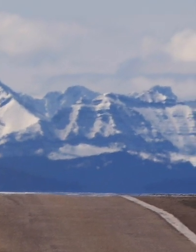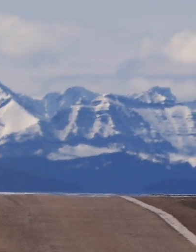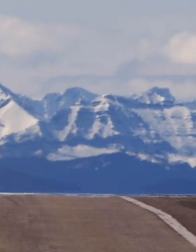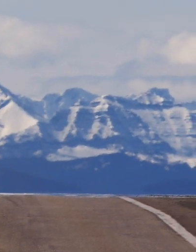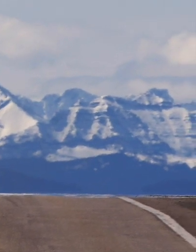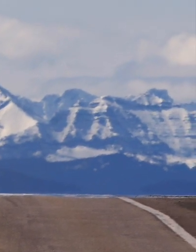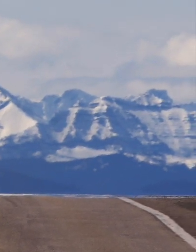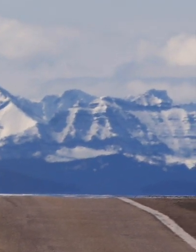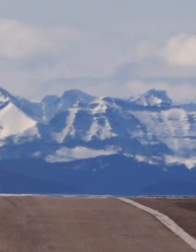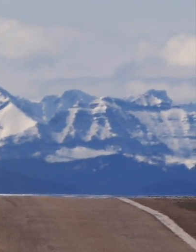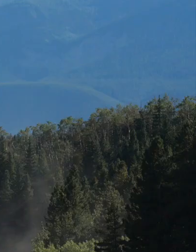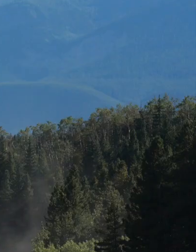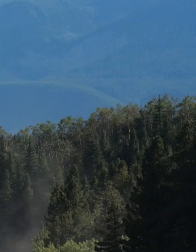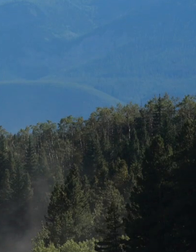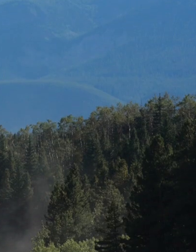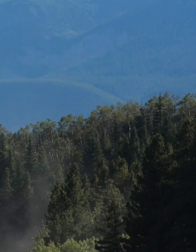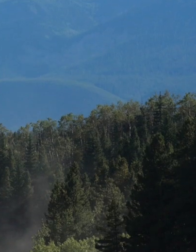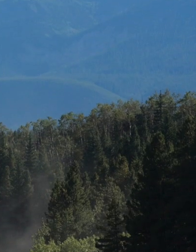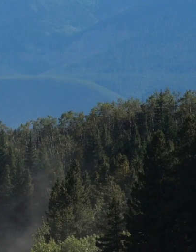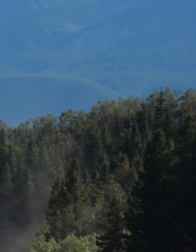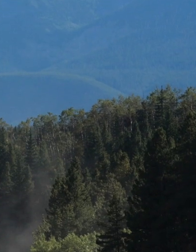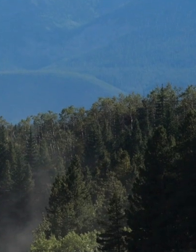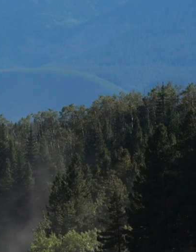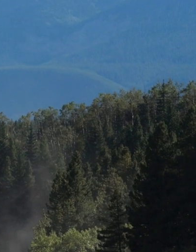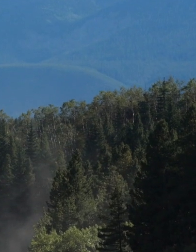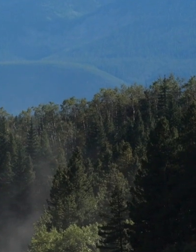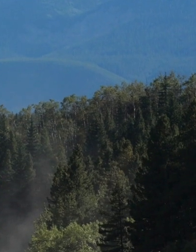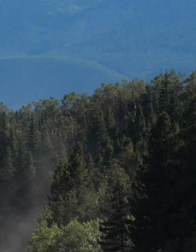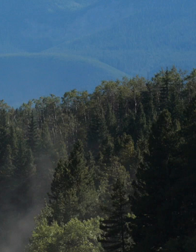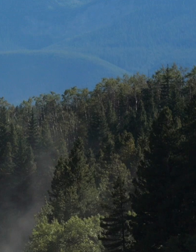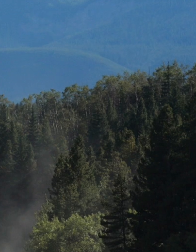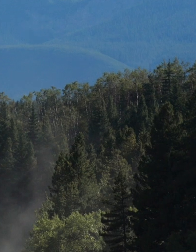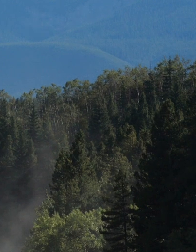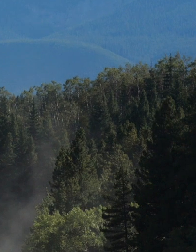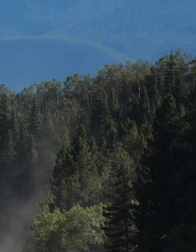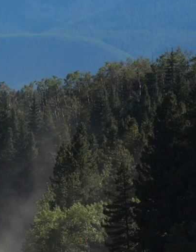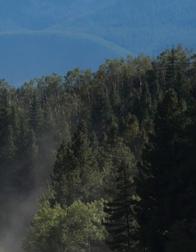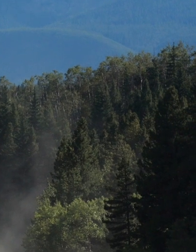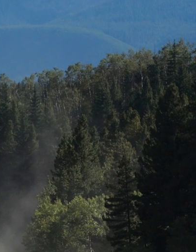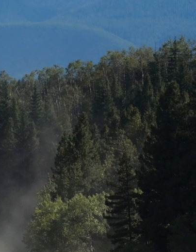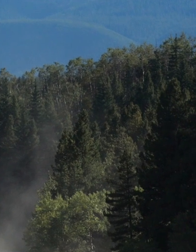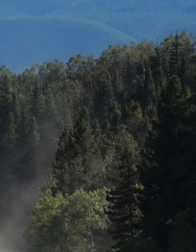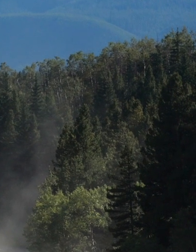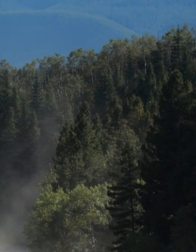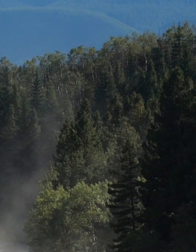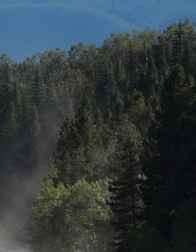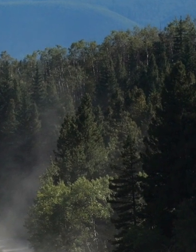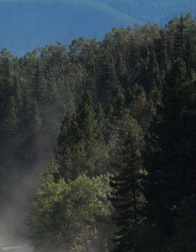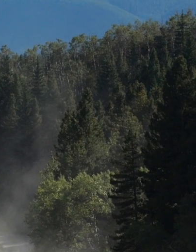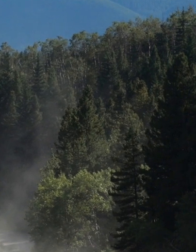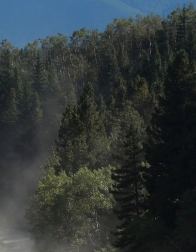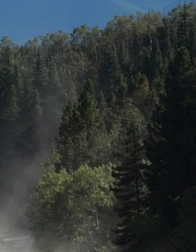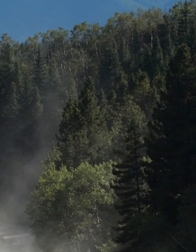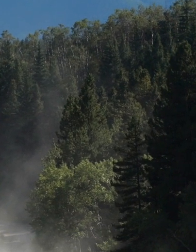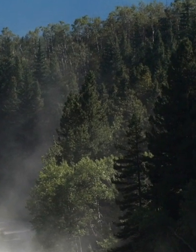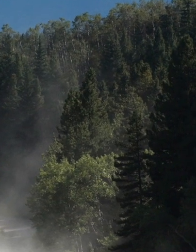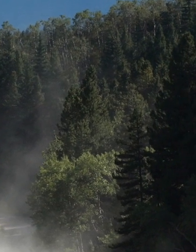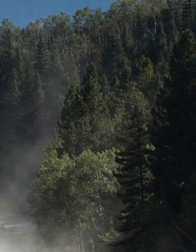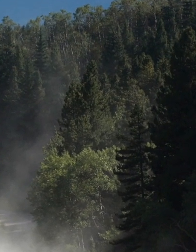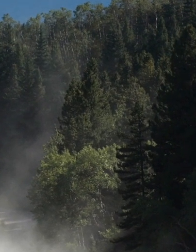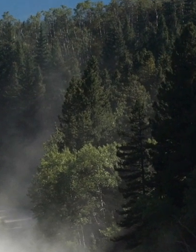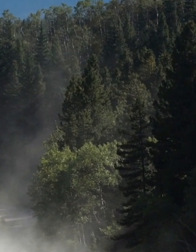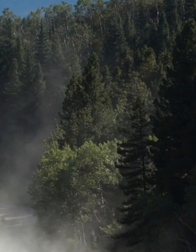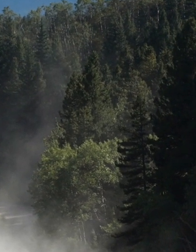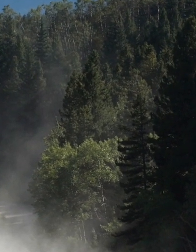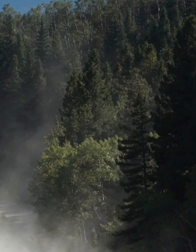Travel to summer homes outside the province is still not recommended. I encourage any person who is